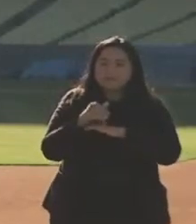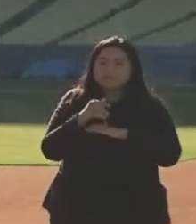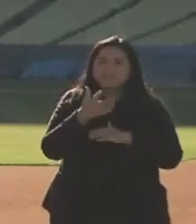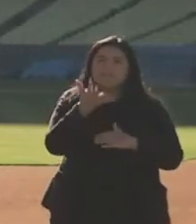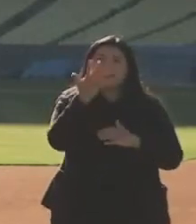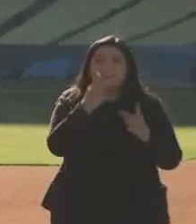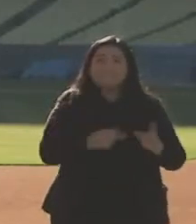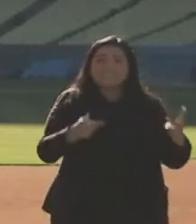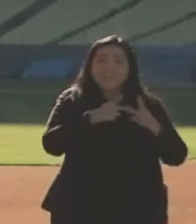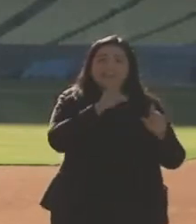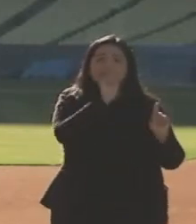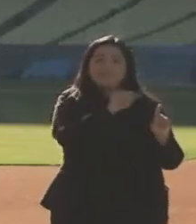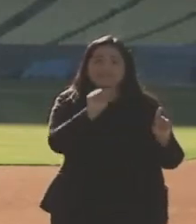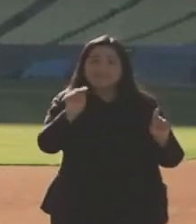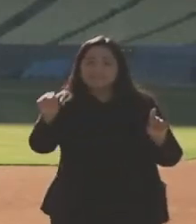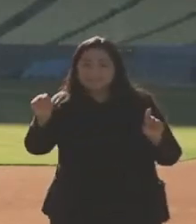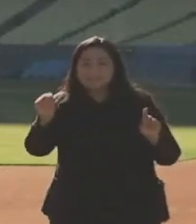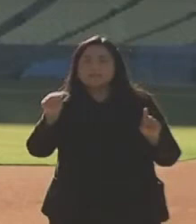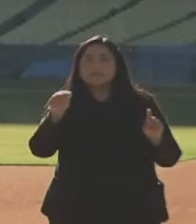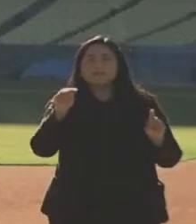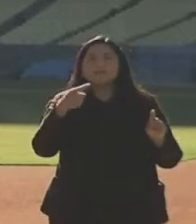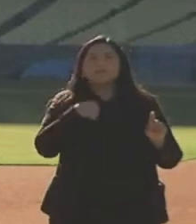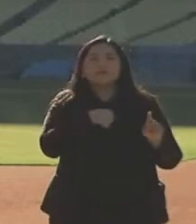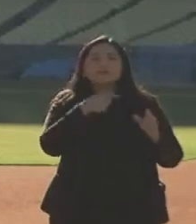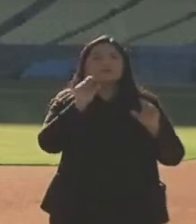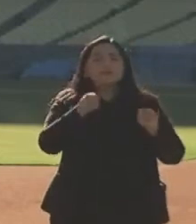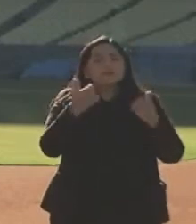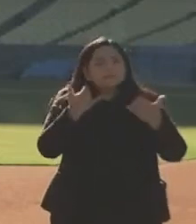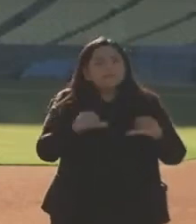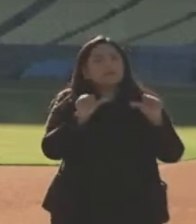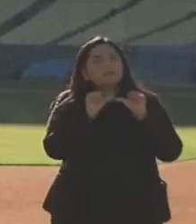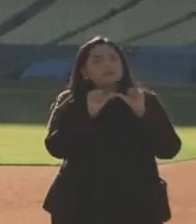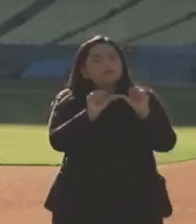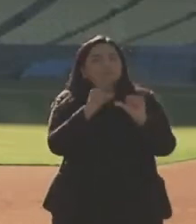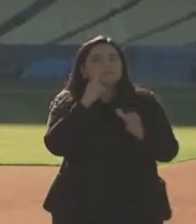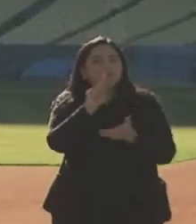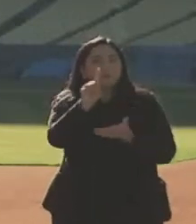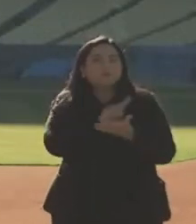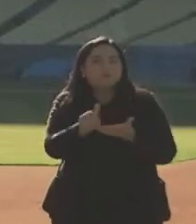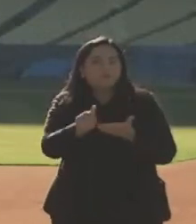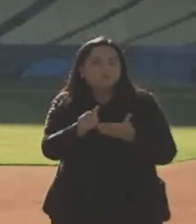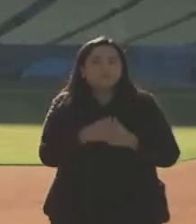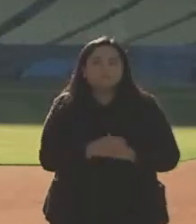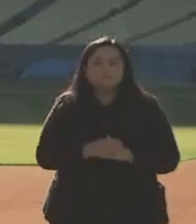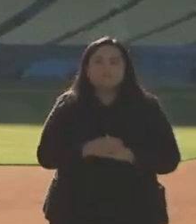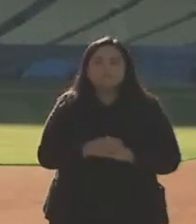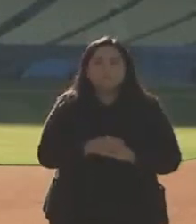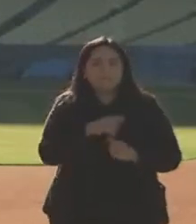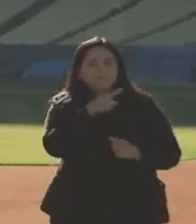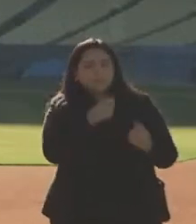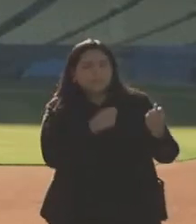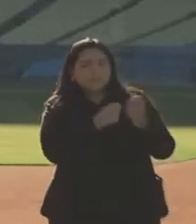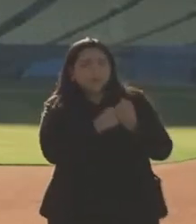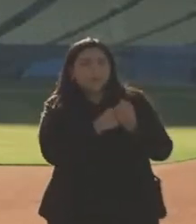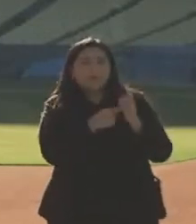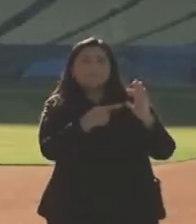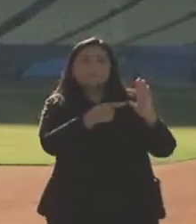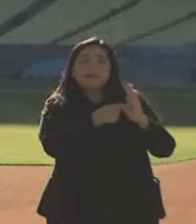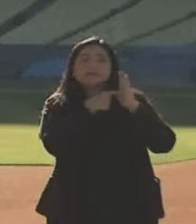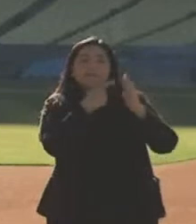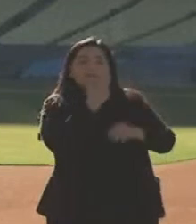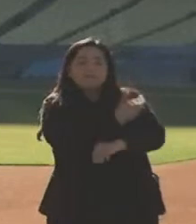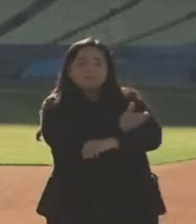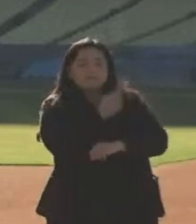the supervisorial districts and this, that we can sustain both those this coming week for sure. Do you support mandatory vaccinations for Los